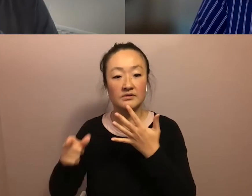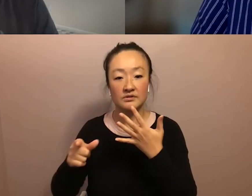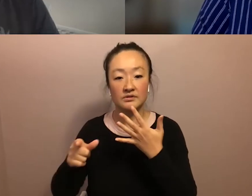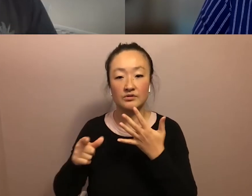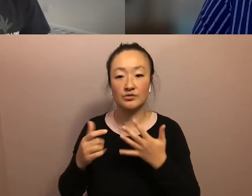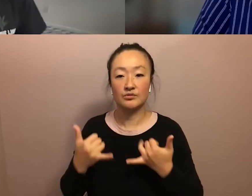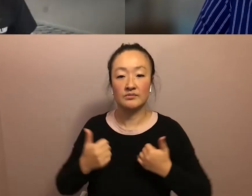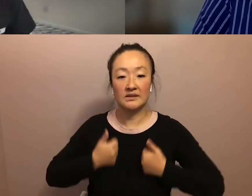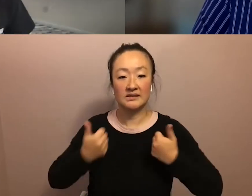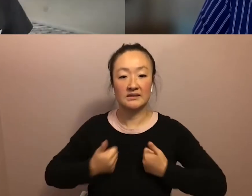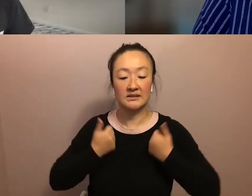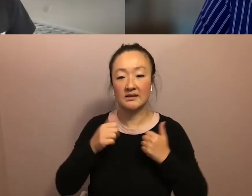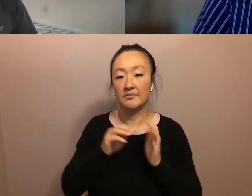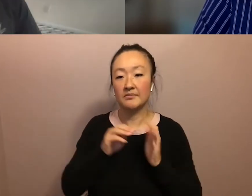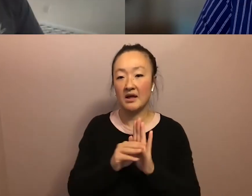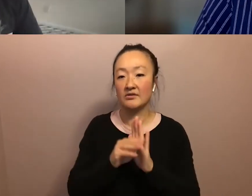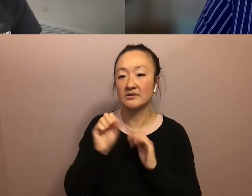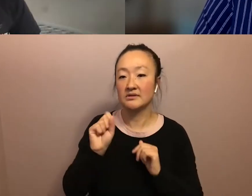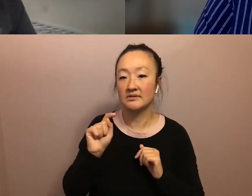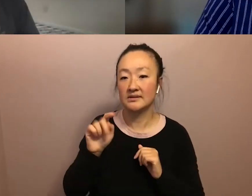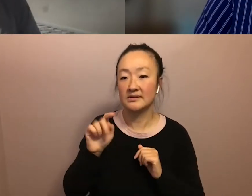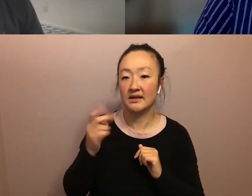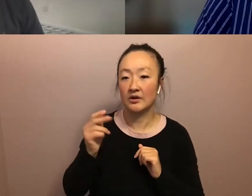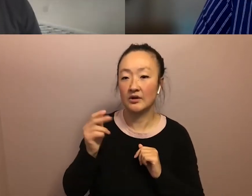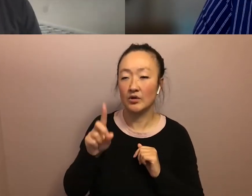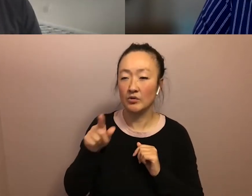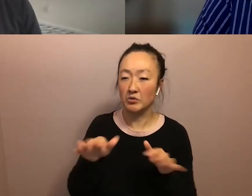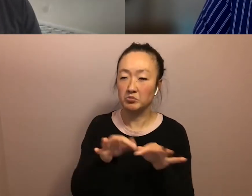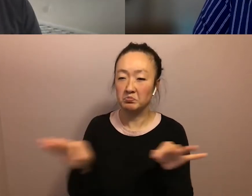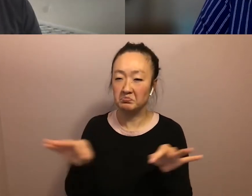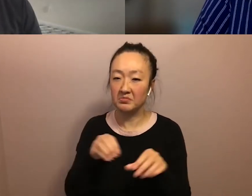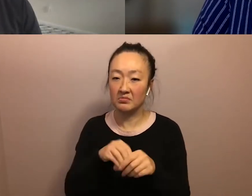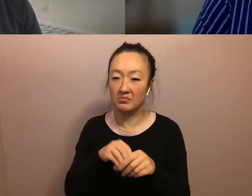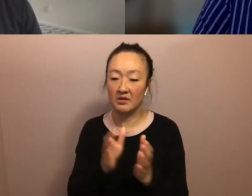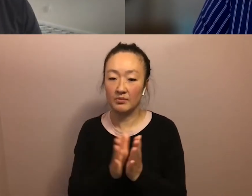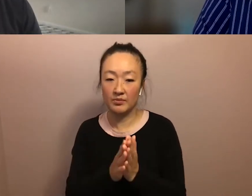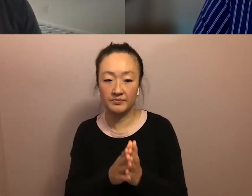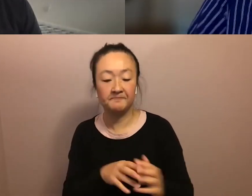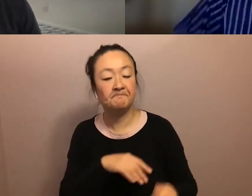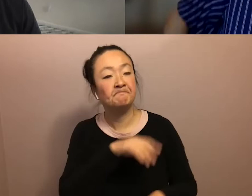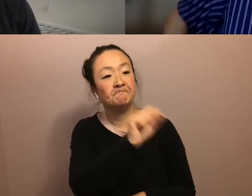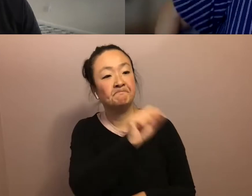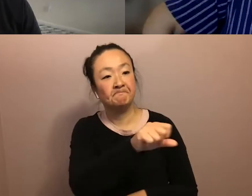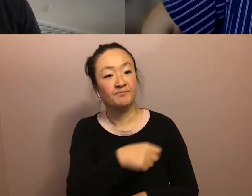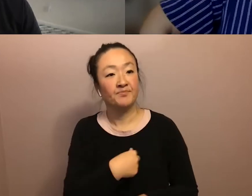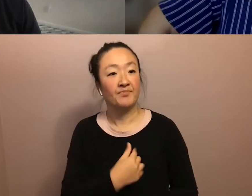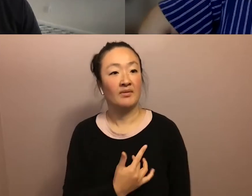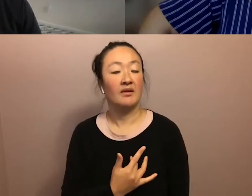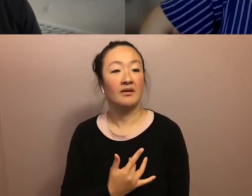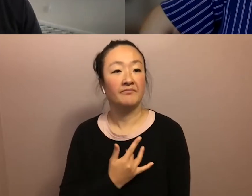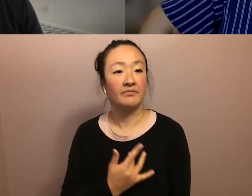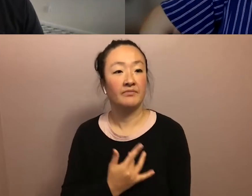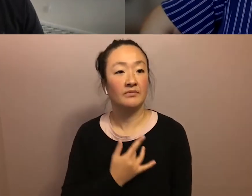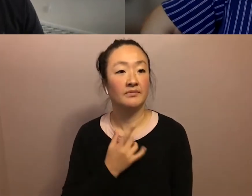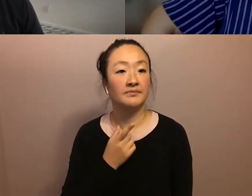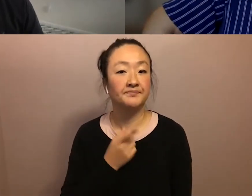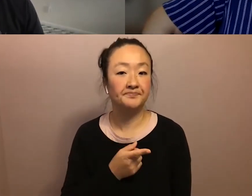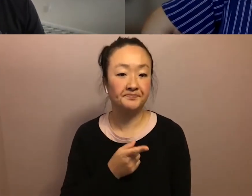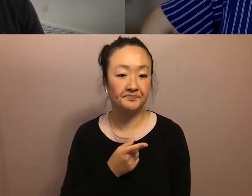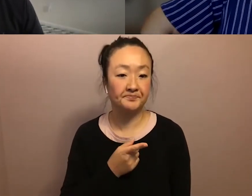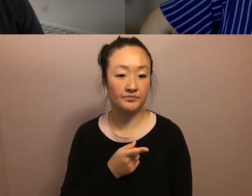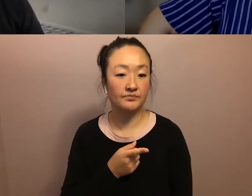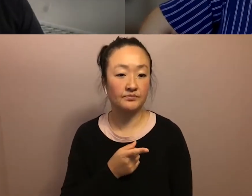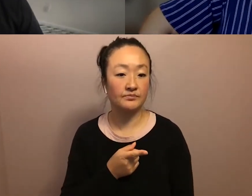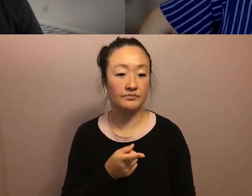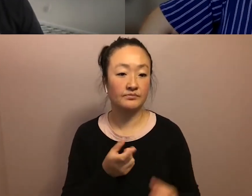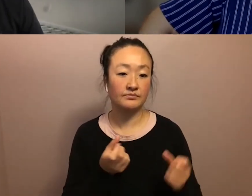in the book. Yeah, you know, I, I feel like there